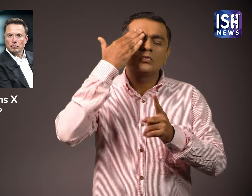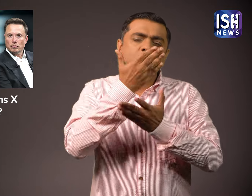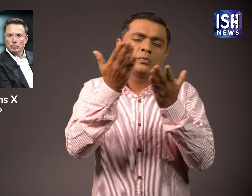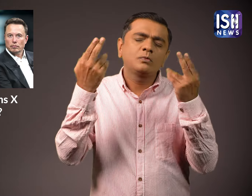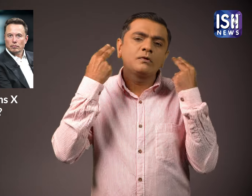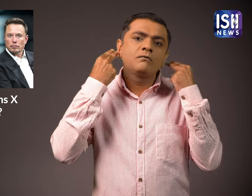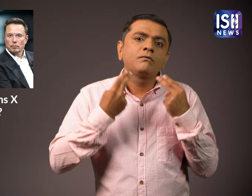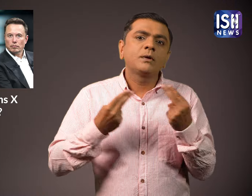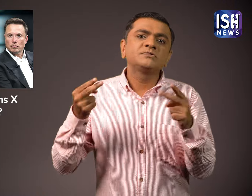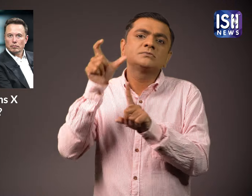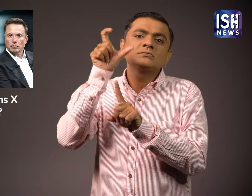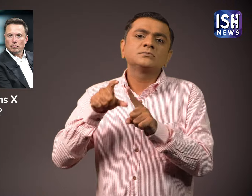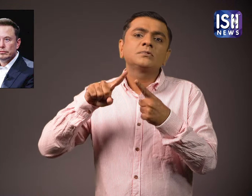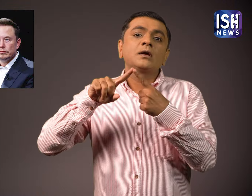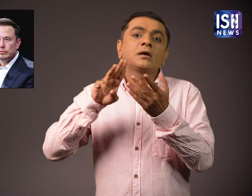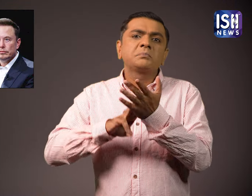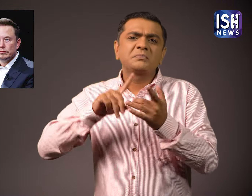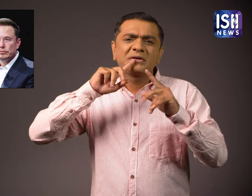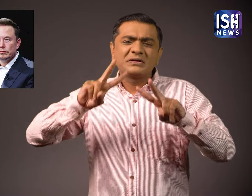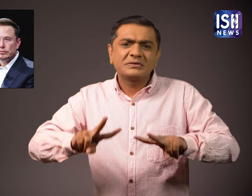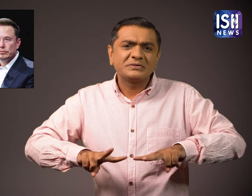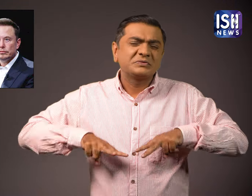Ex-owner Elon Musk responded to the ban.